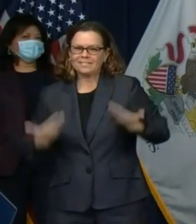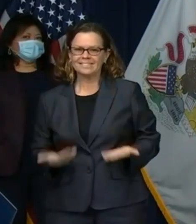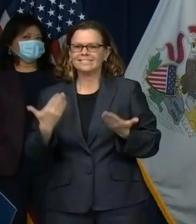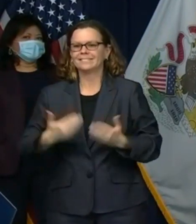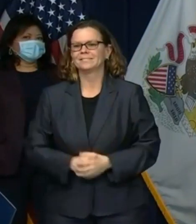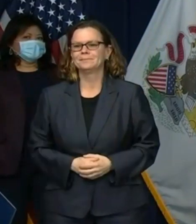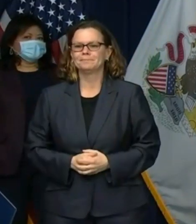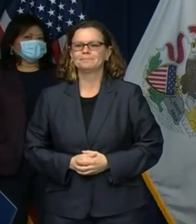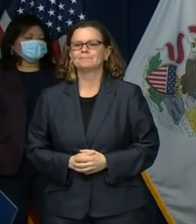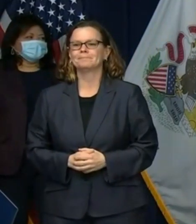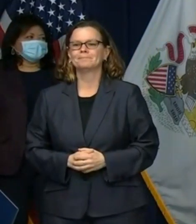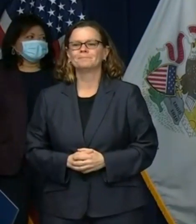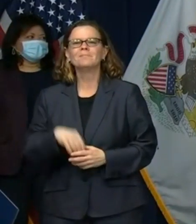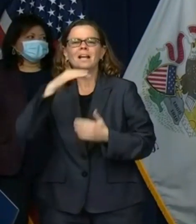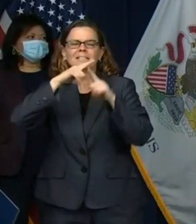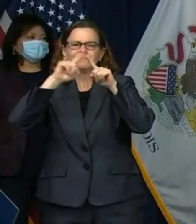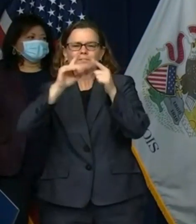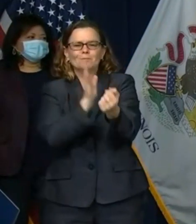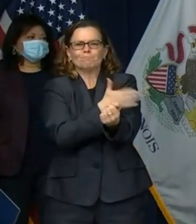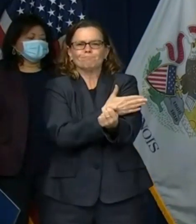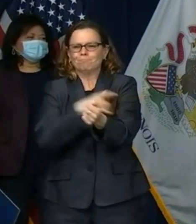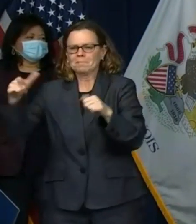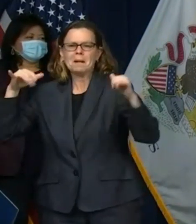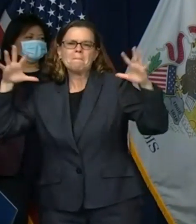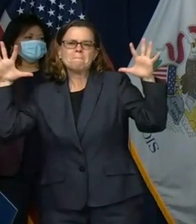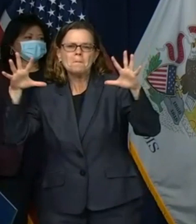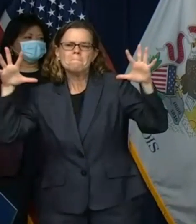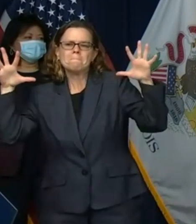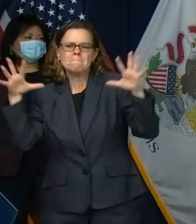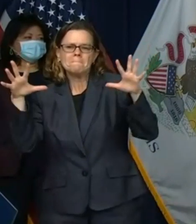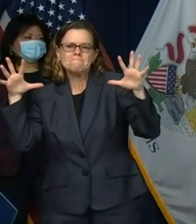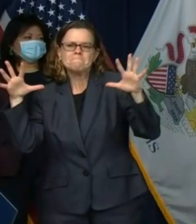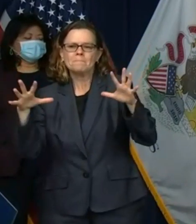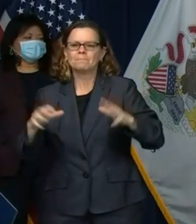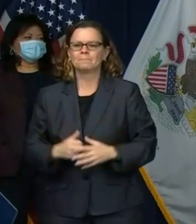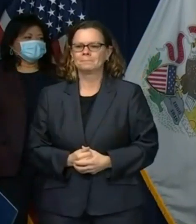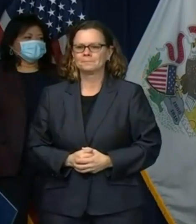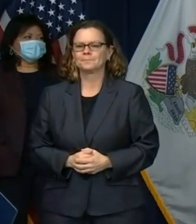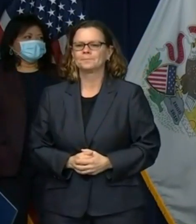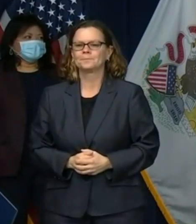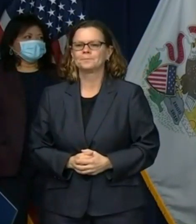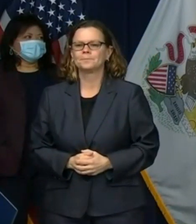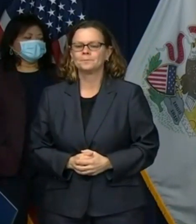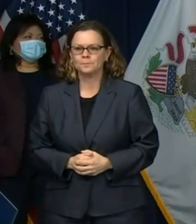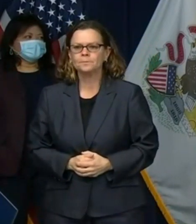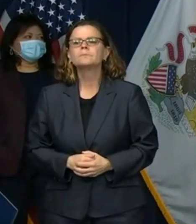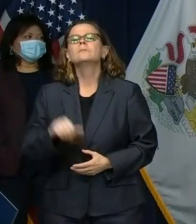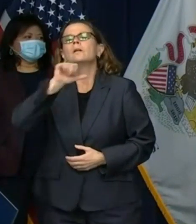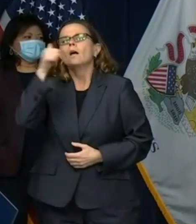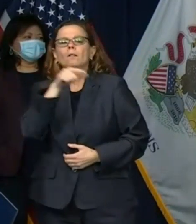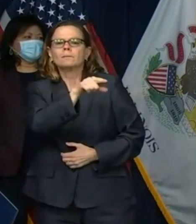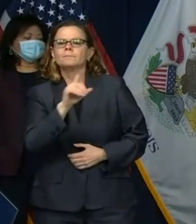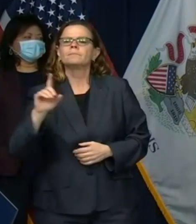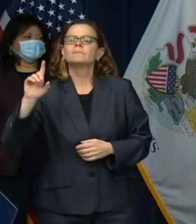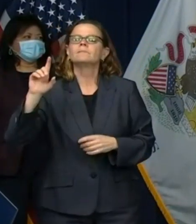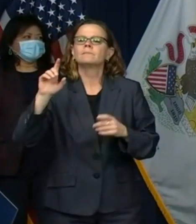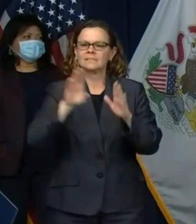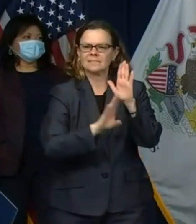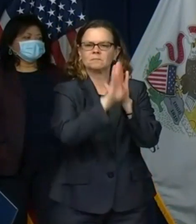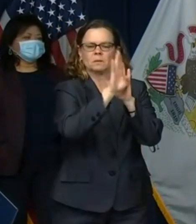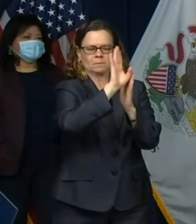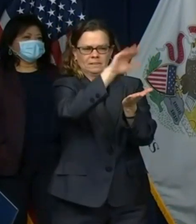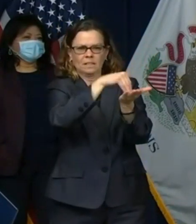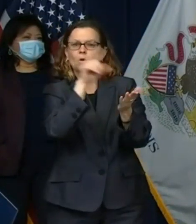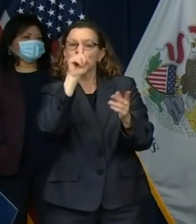fairfield created a schedule of virtual fun for clients from virtual game days and netflix viewings